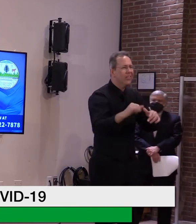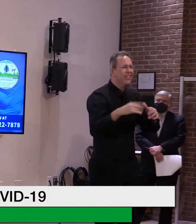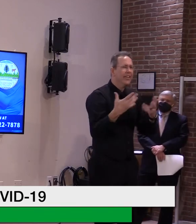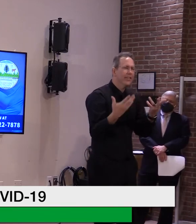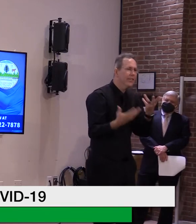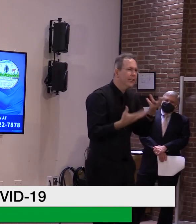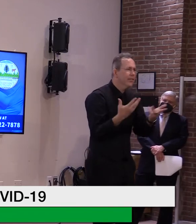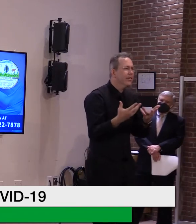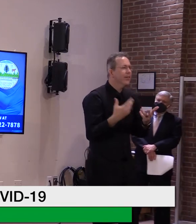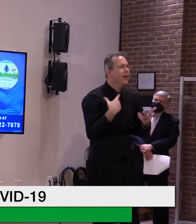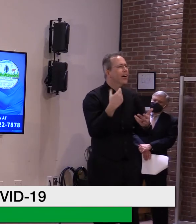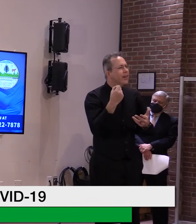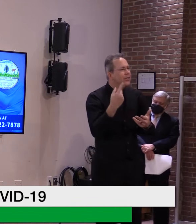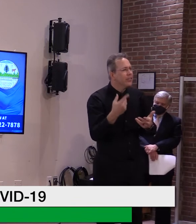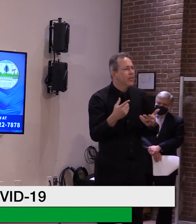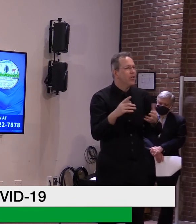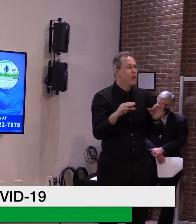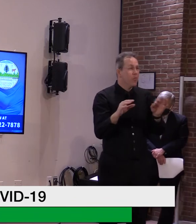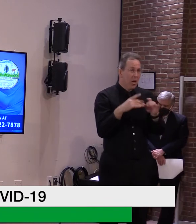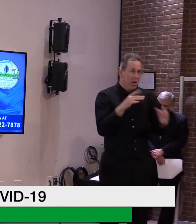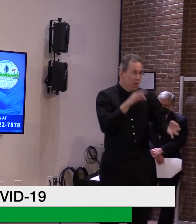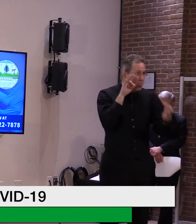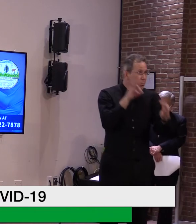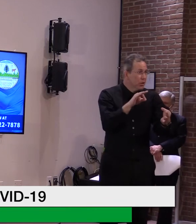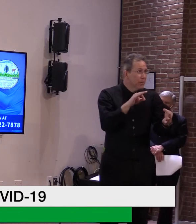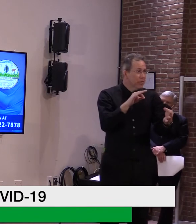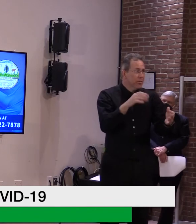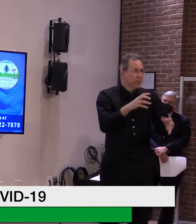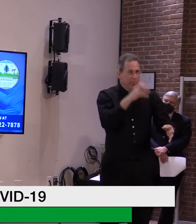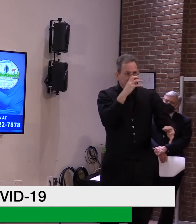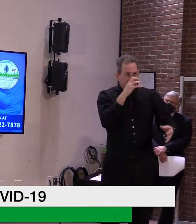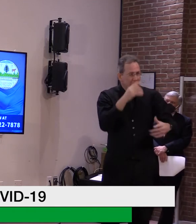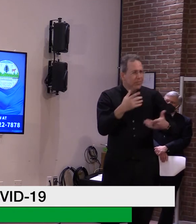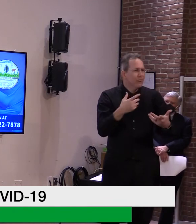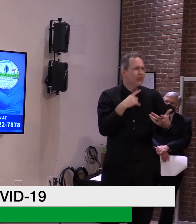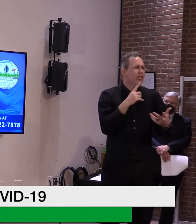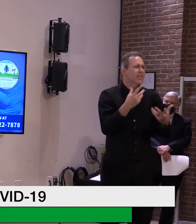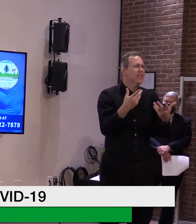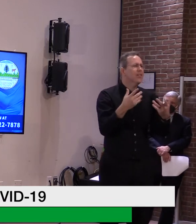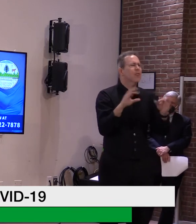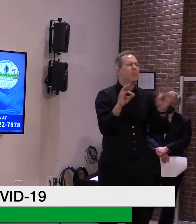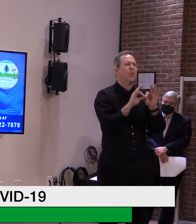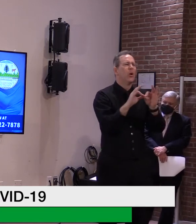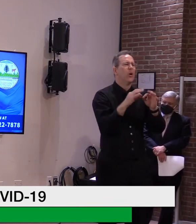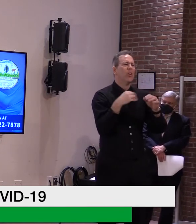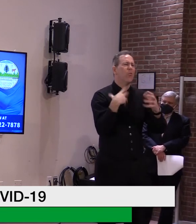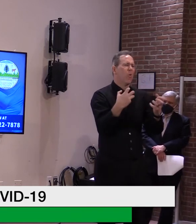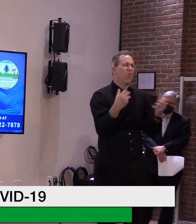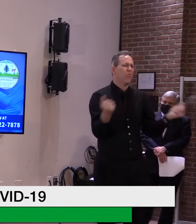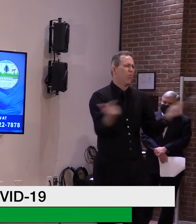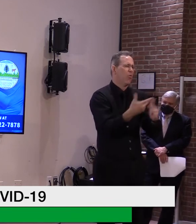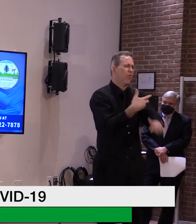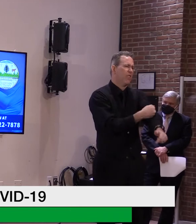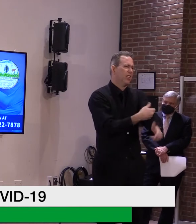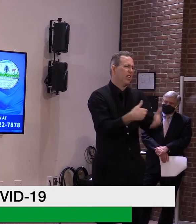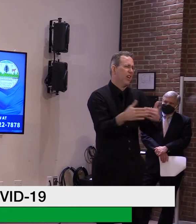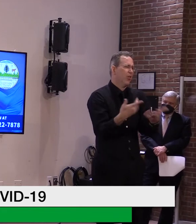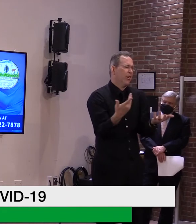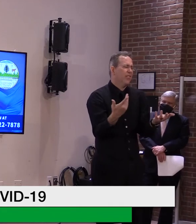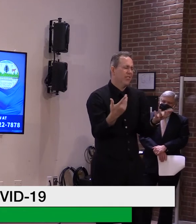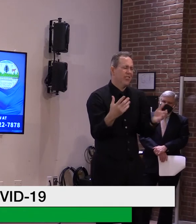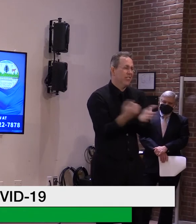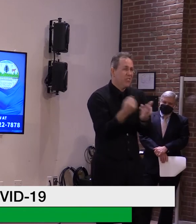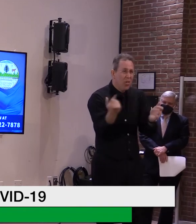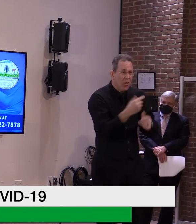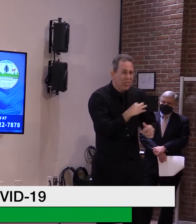to make sure that we get as many of the vaccinations in the arms of the school staff as possible so we can get kids back in school. That's